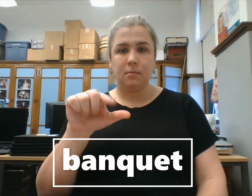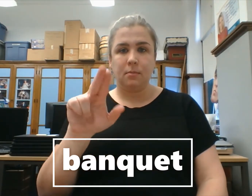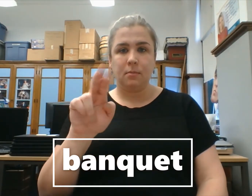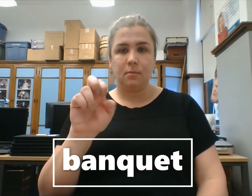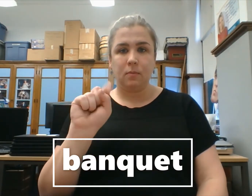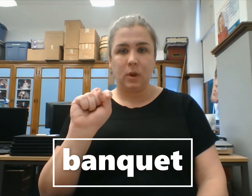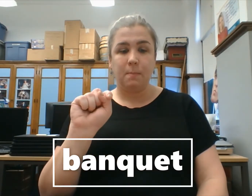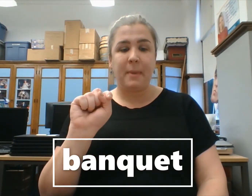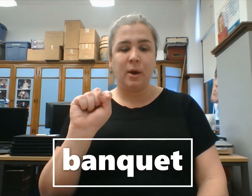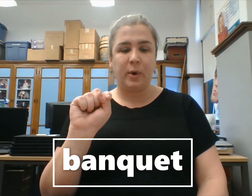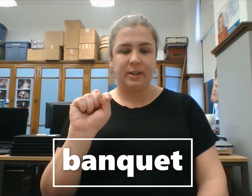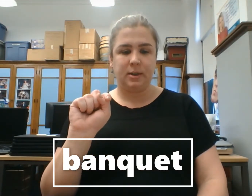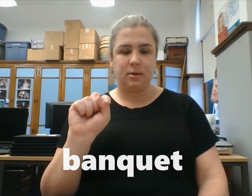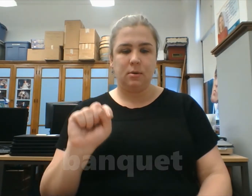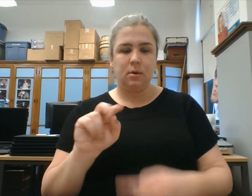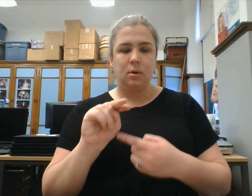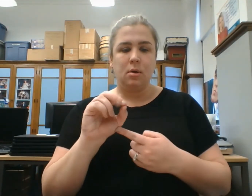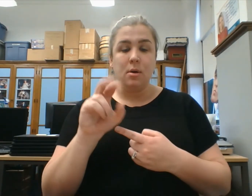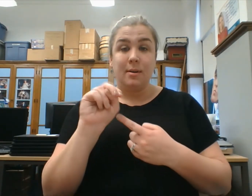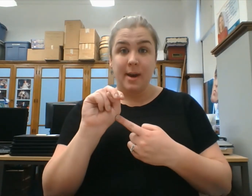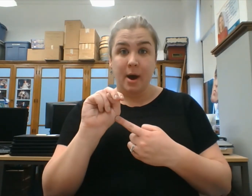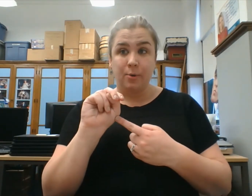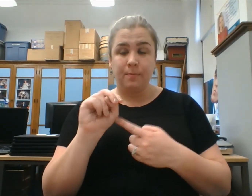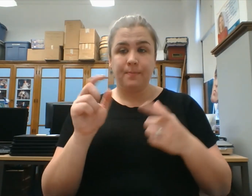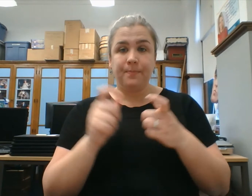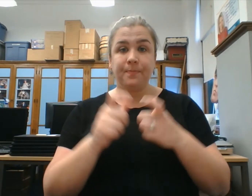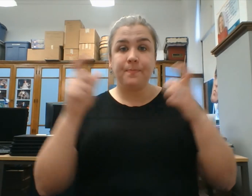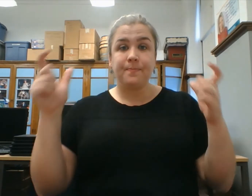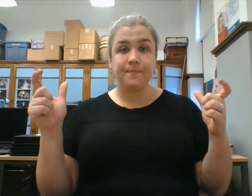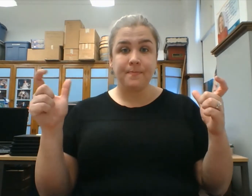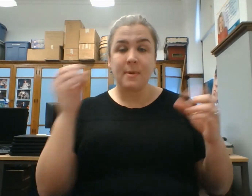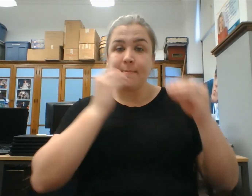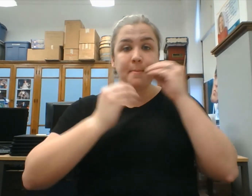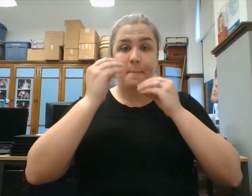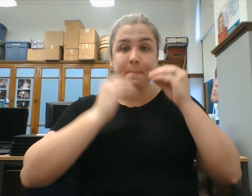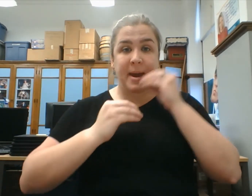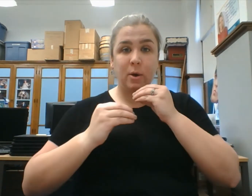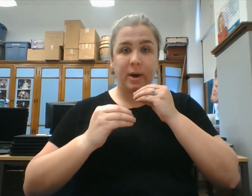Banquet. Noun. Banquet.